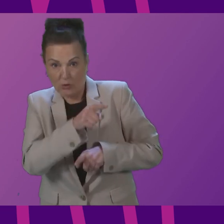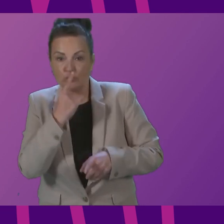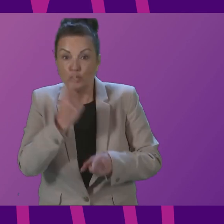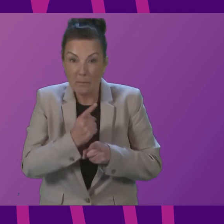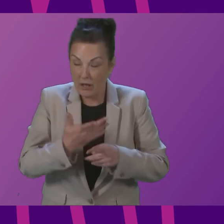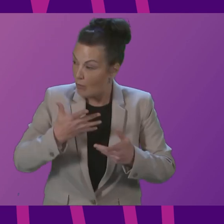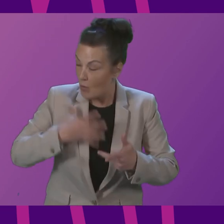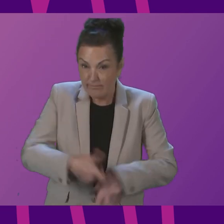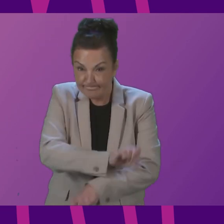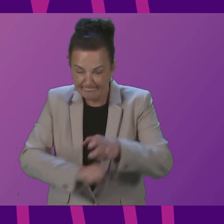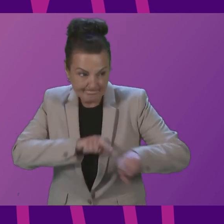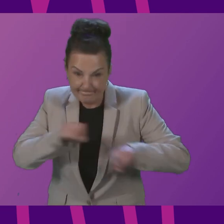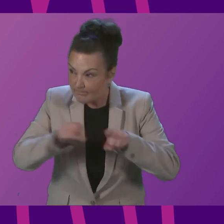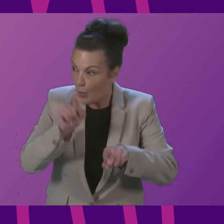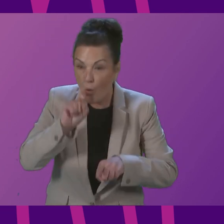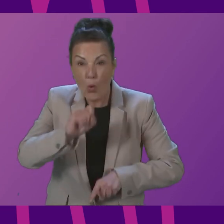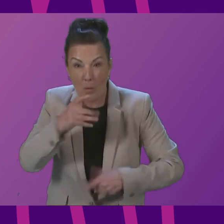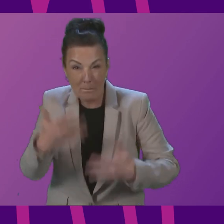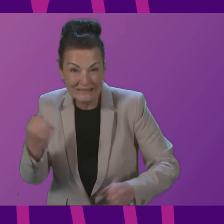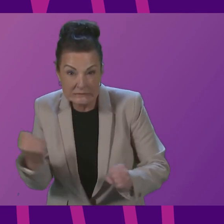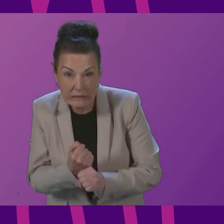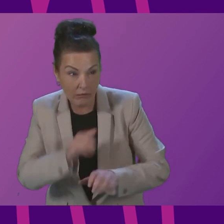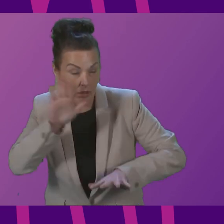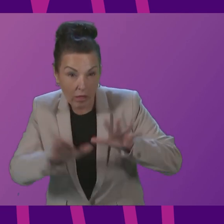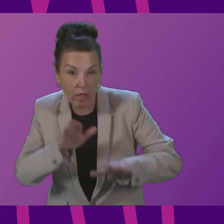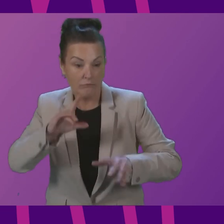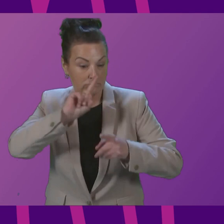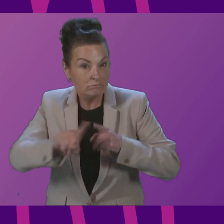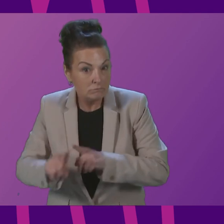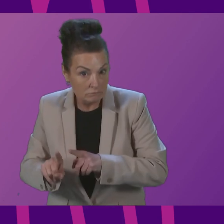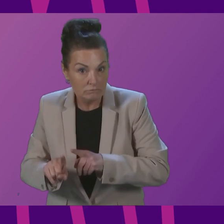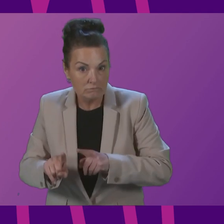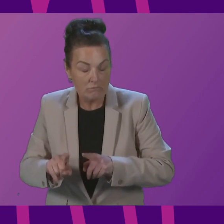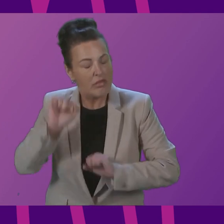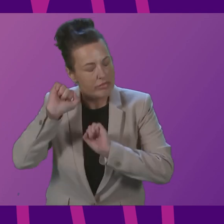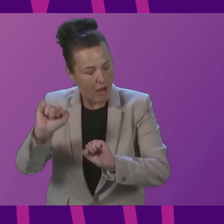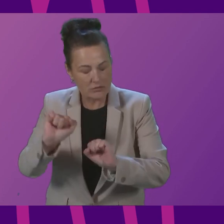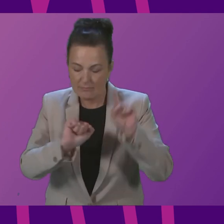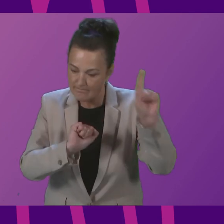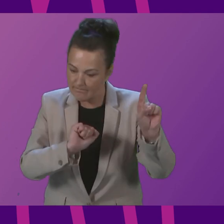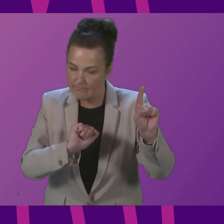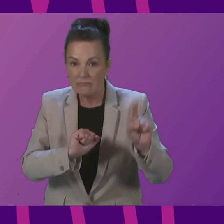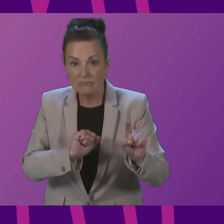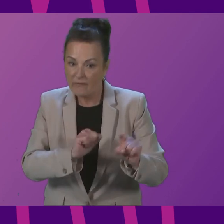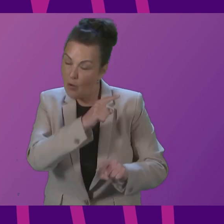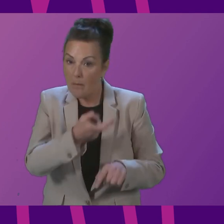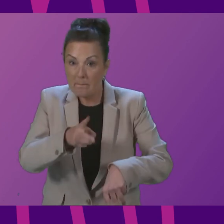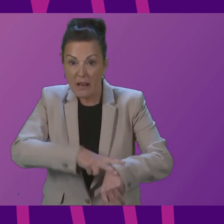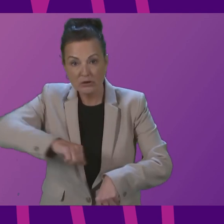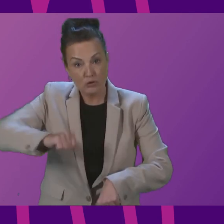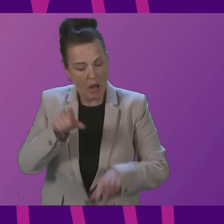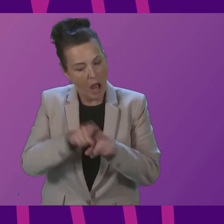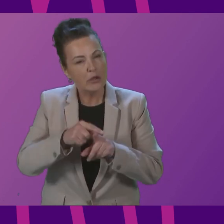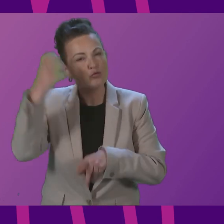perpetrators of abuse are brought to justice that is properly a matter for Police Scotland and the Crown and obviously